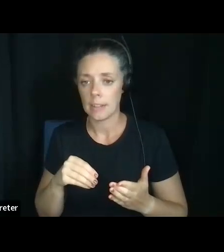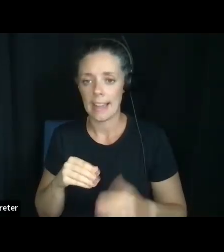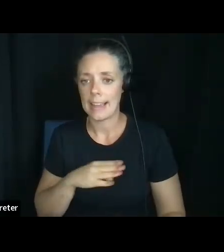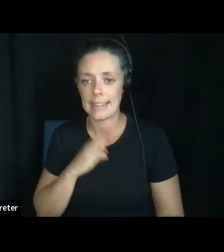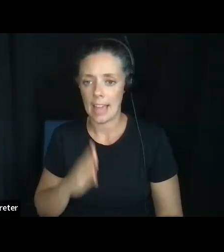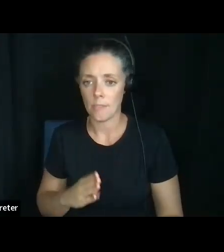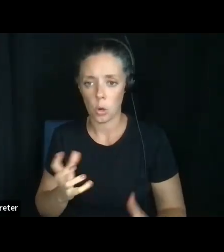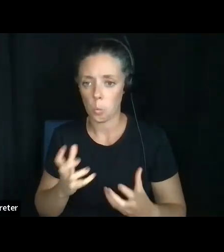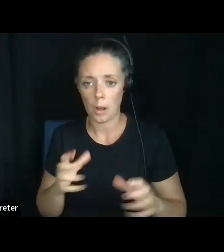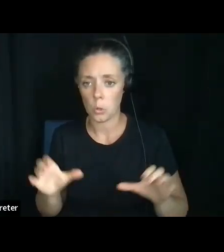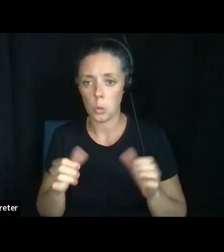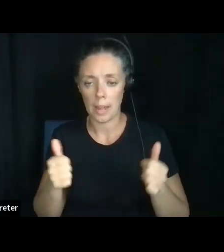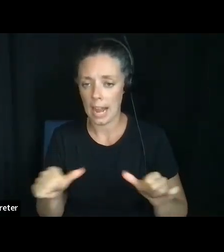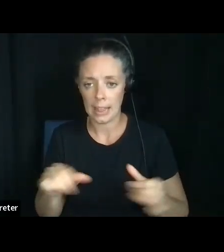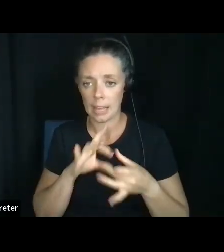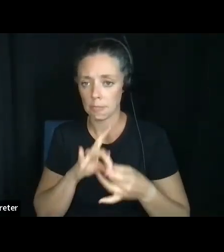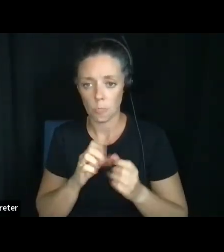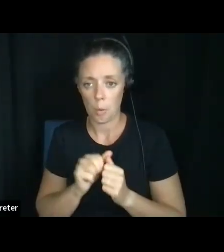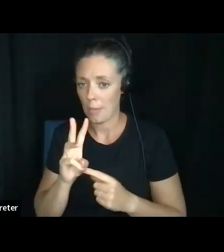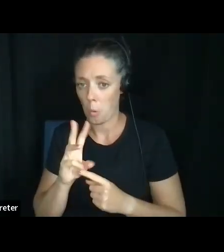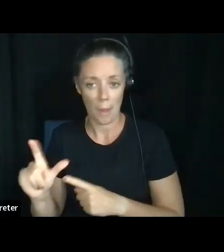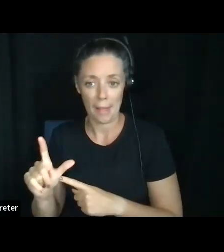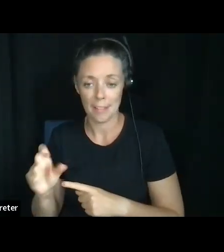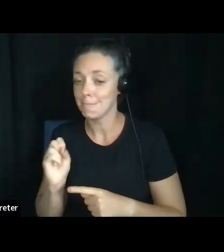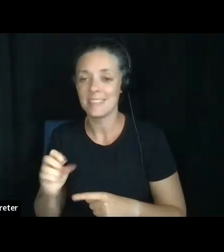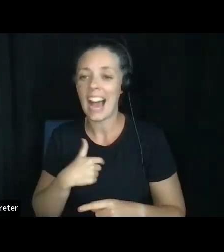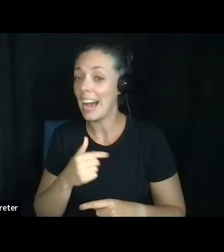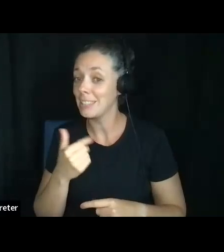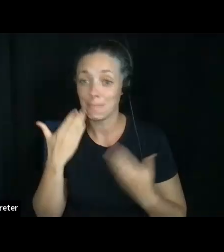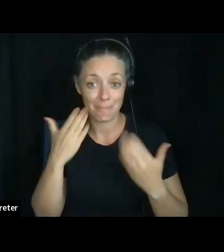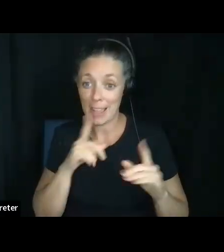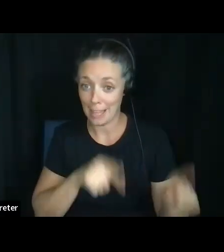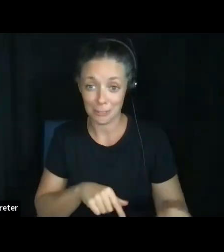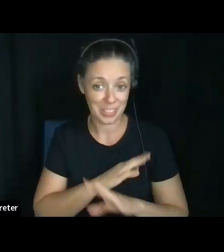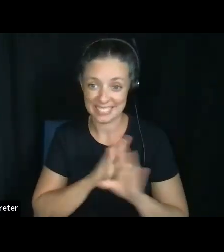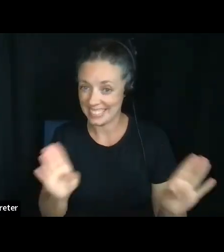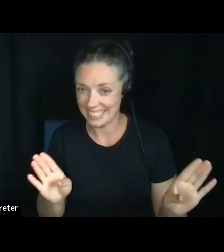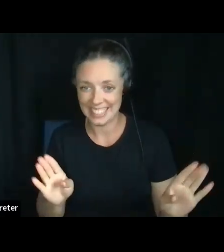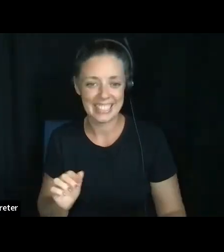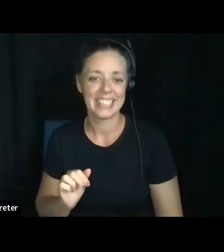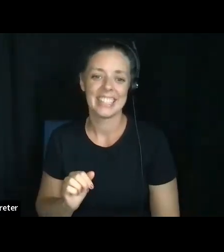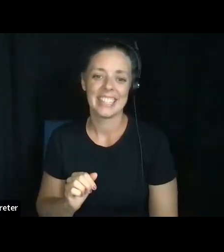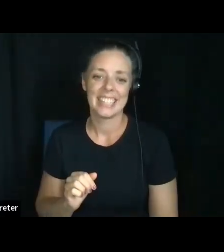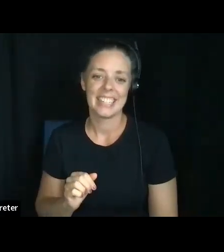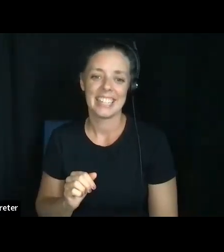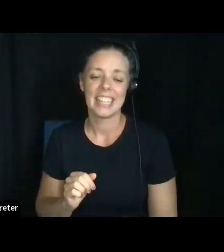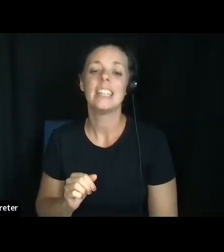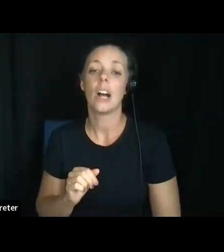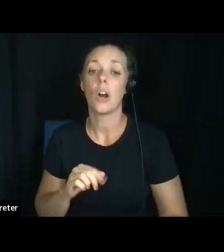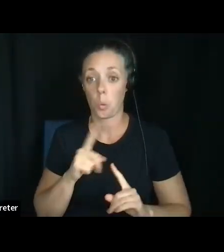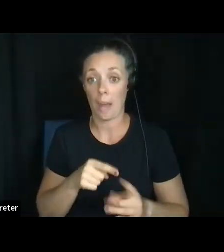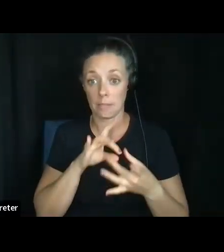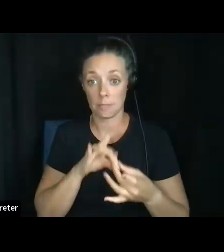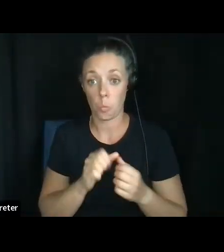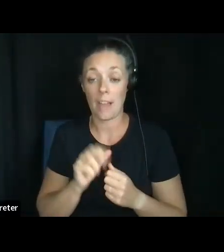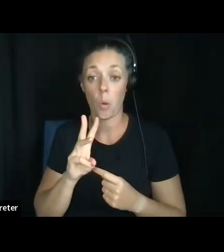anybody's will. So I, I'm sorry. I don't know the answer to that question. Um, when it comes to wills